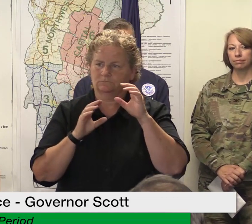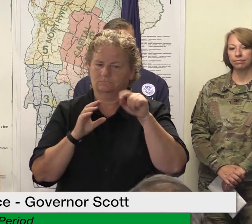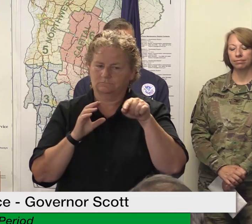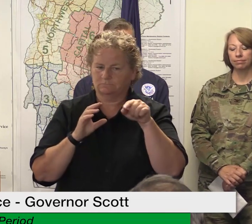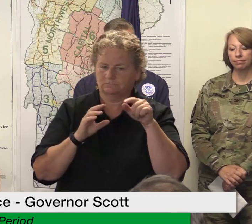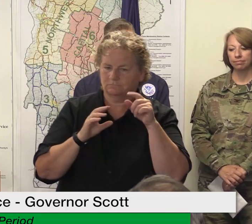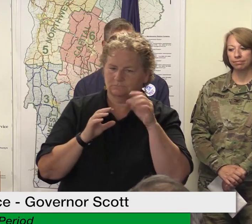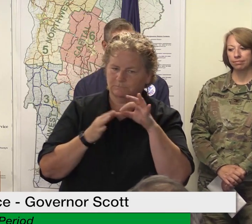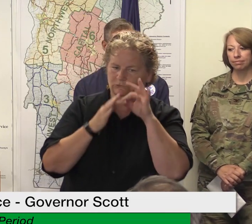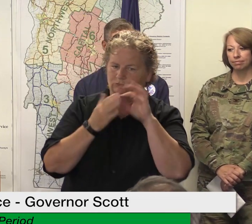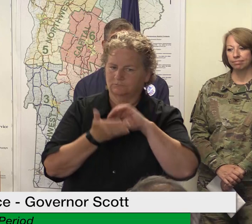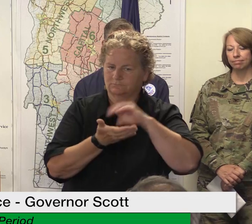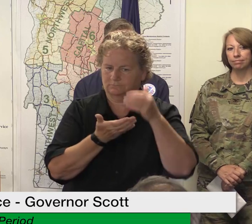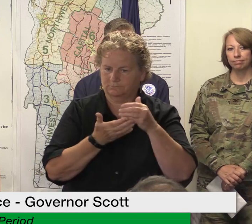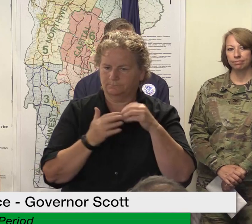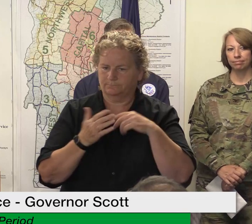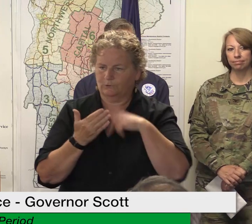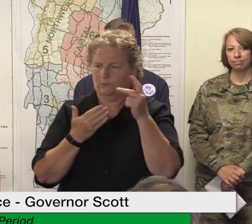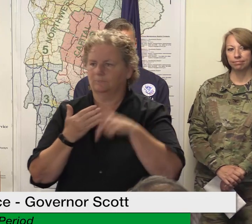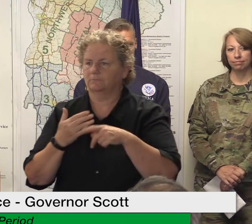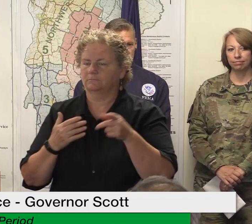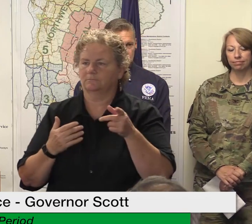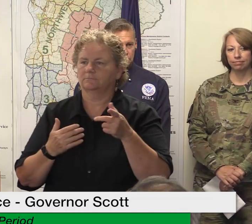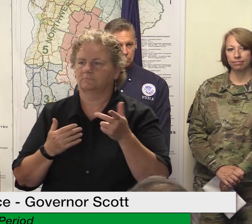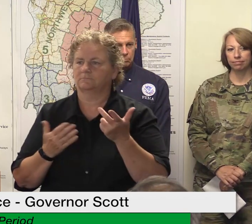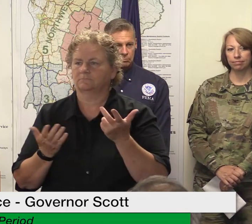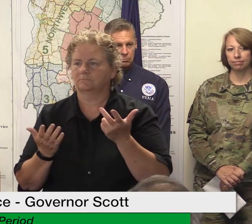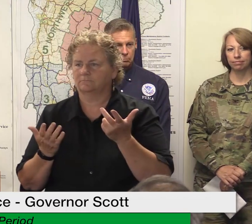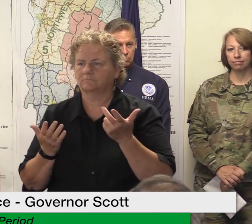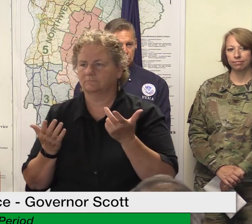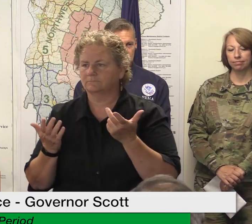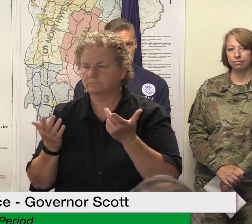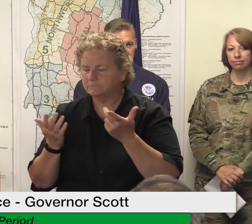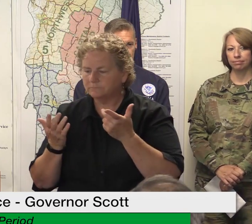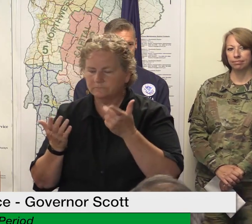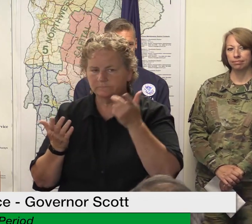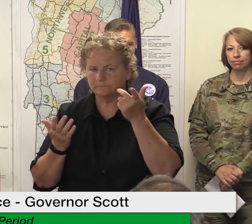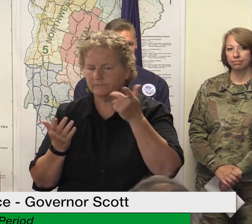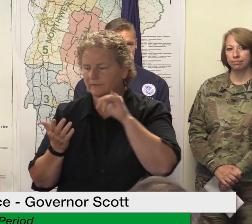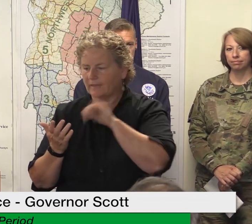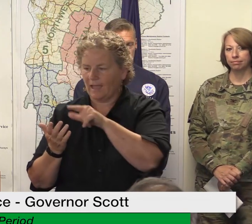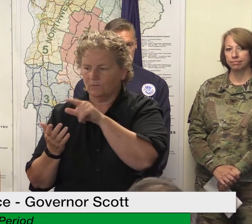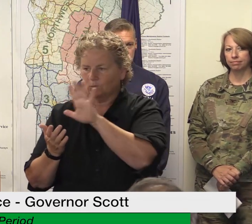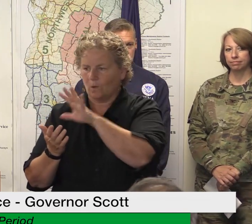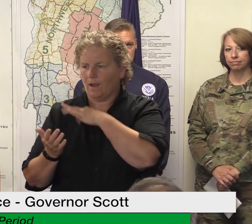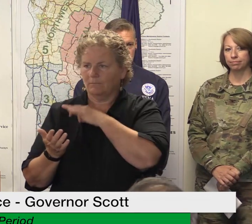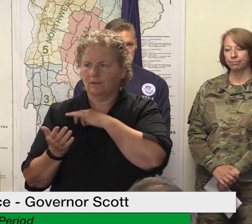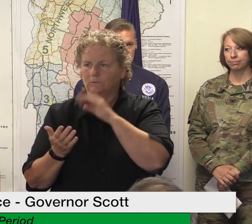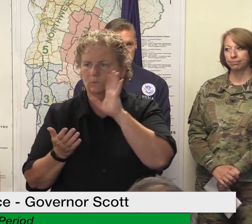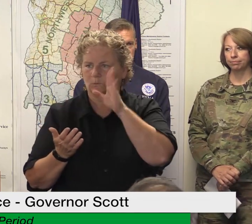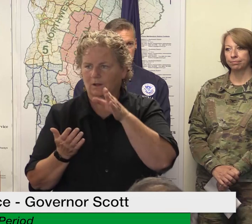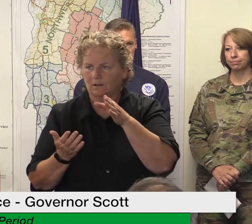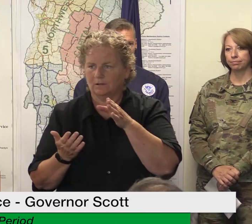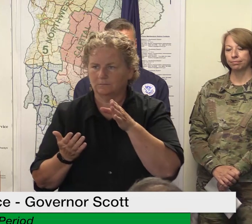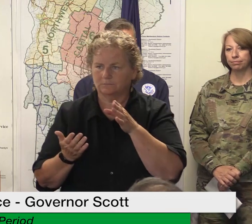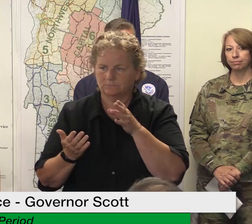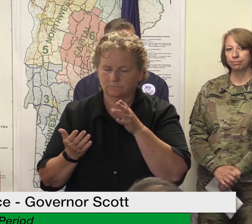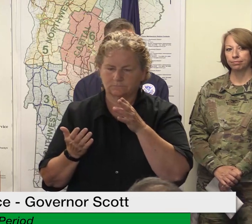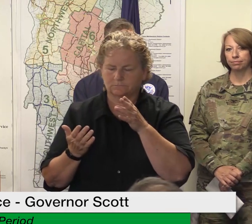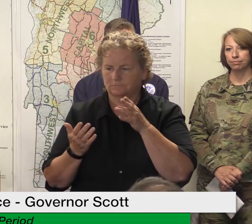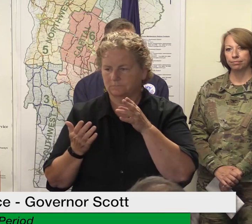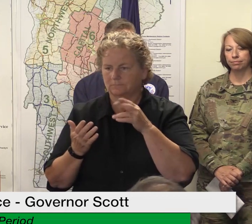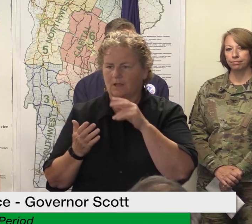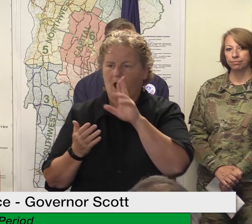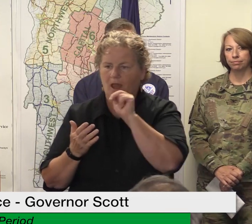unemployment insurance category or whether they may be eligible for the disaster unemployment assistance program michael have you